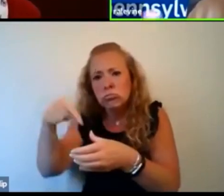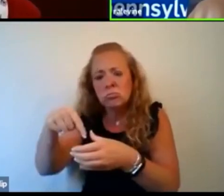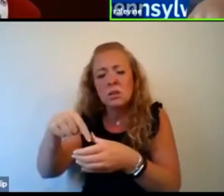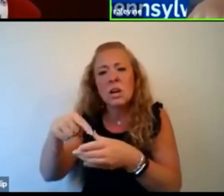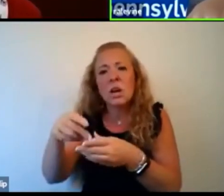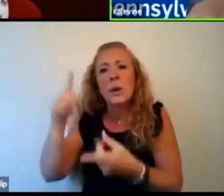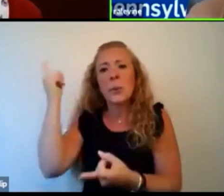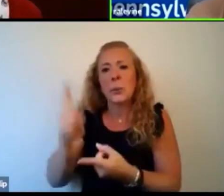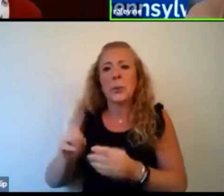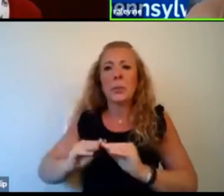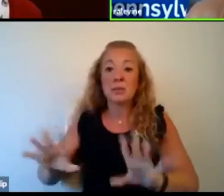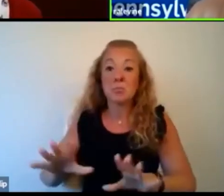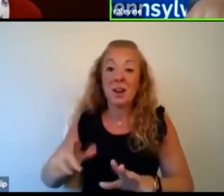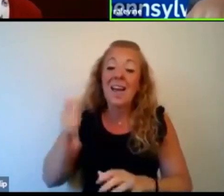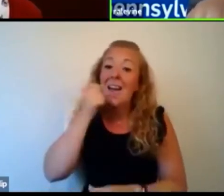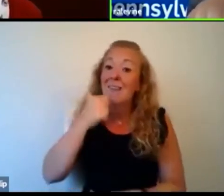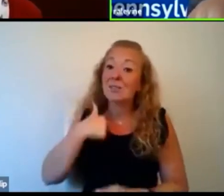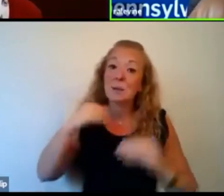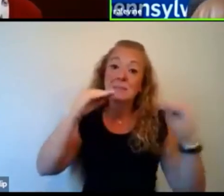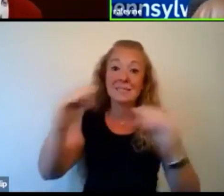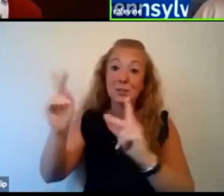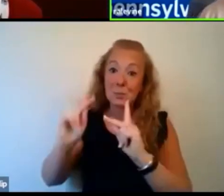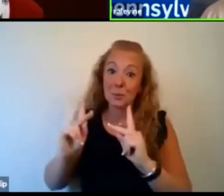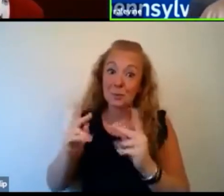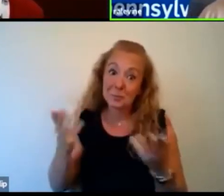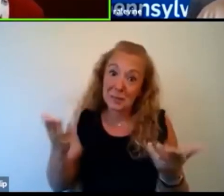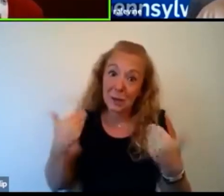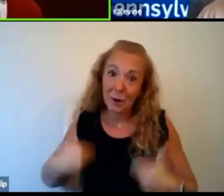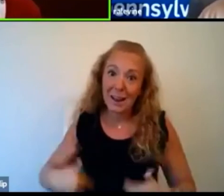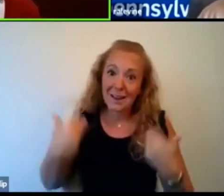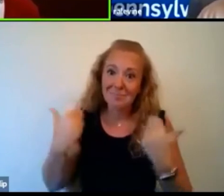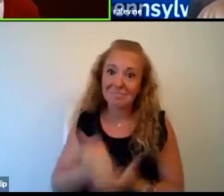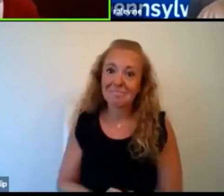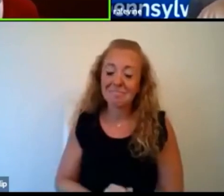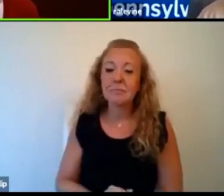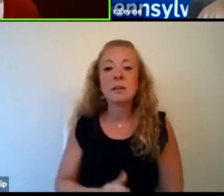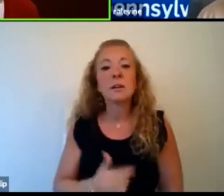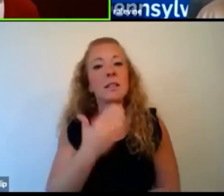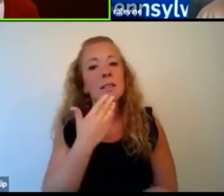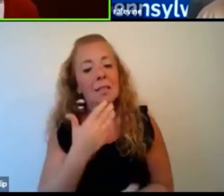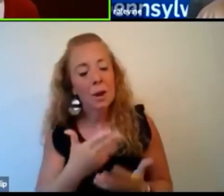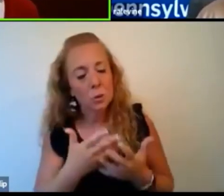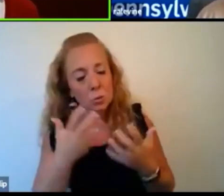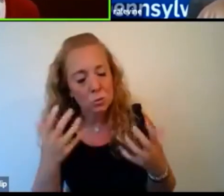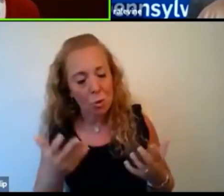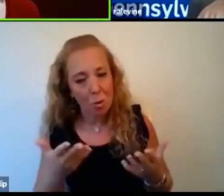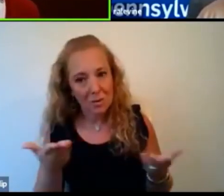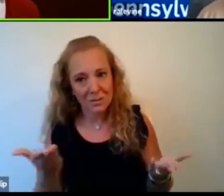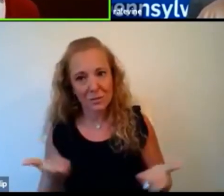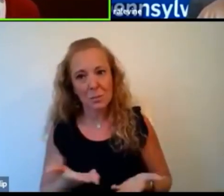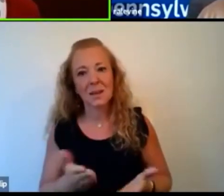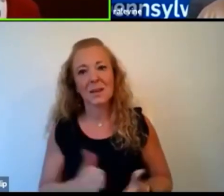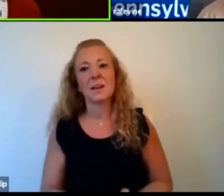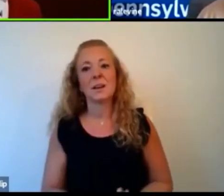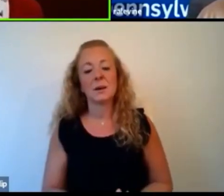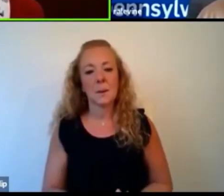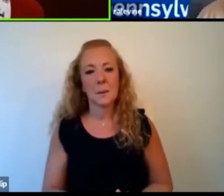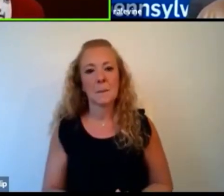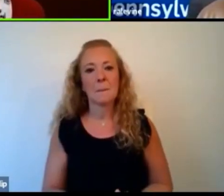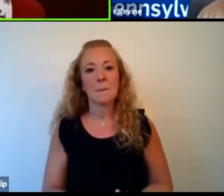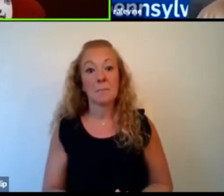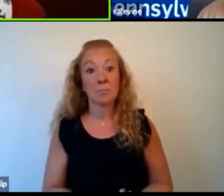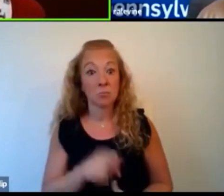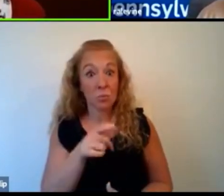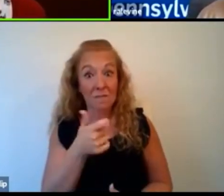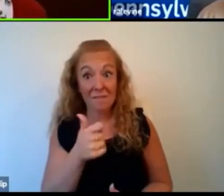I'm trying to do every day is to teach people. So here I am. Thank you. Thank you for being here. And I, um, do you